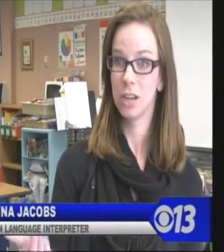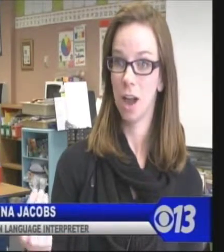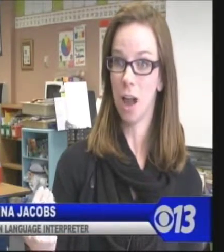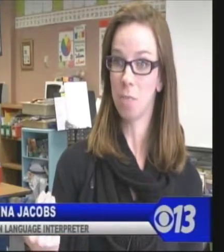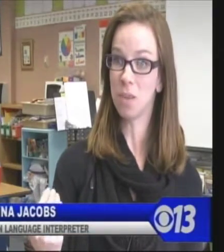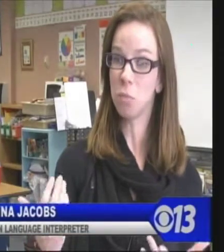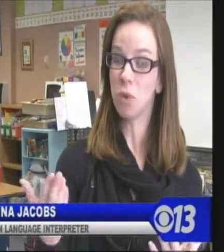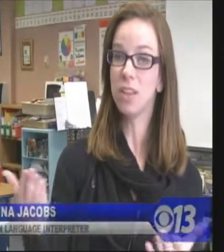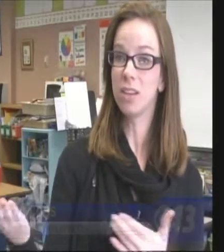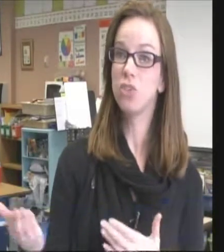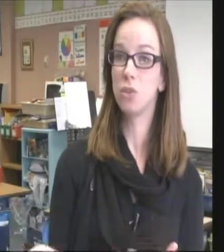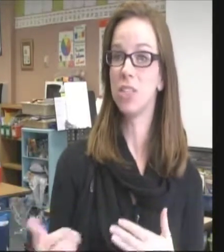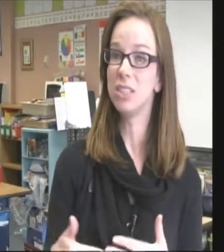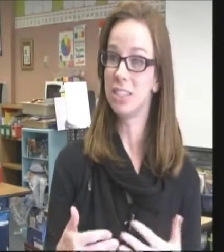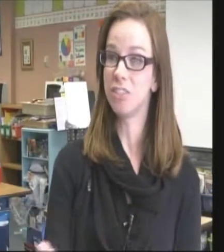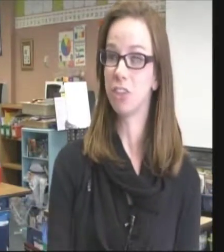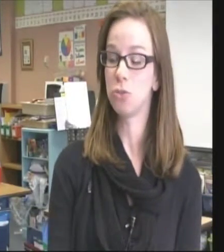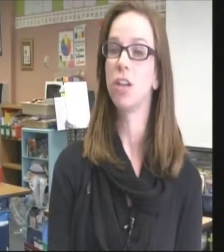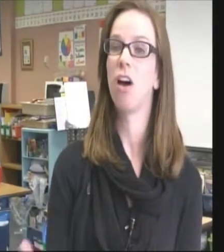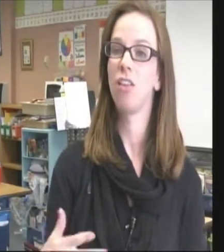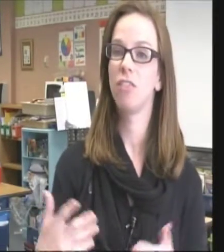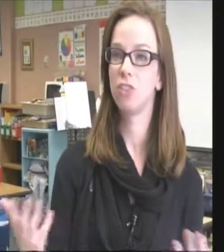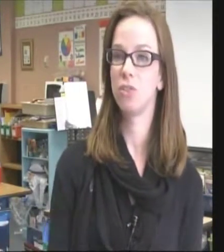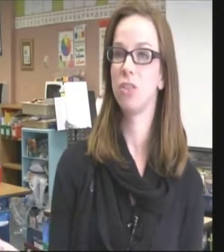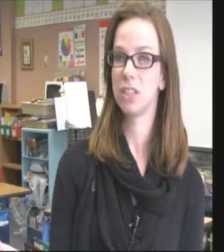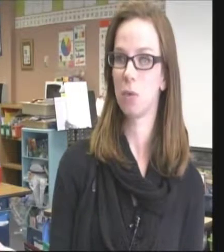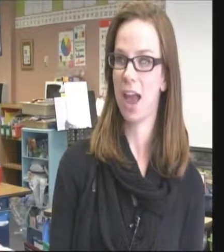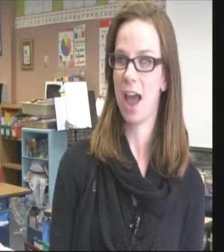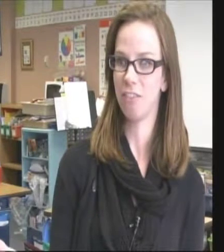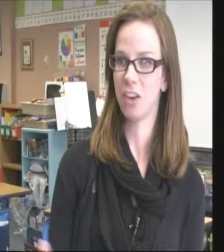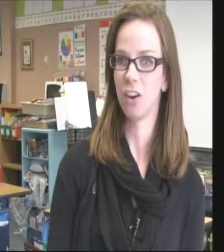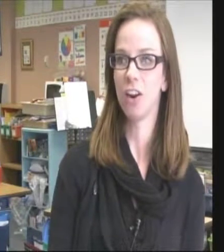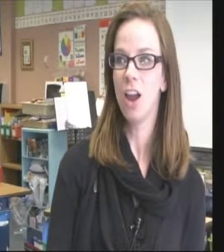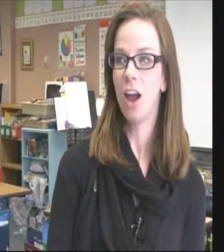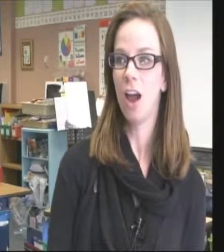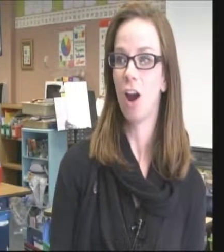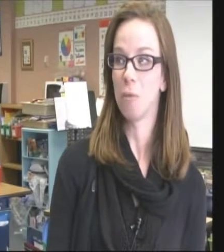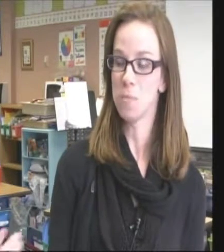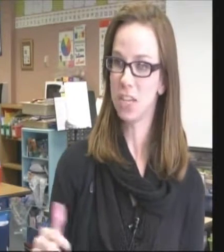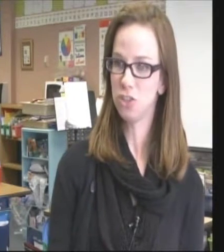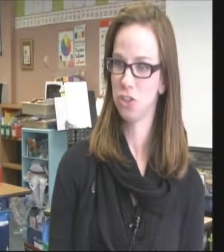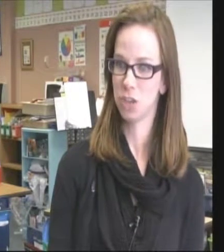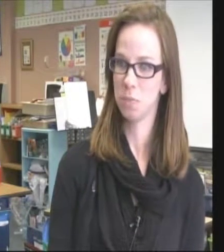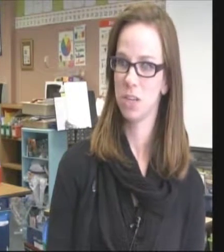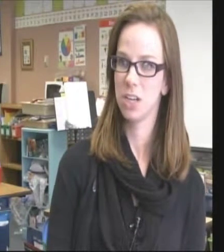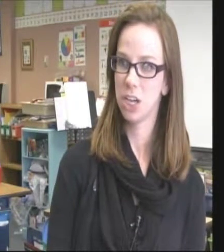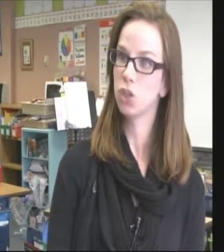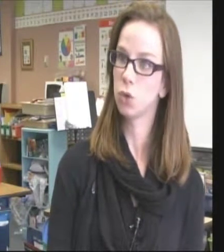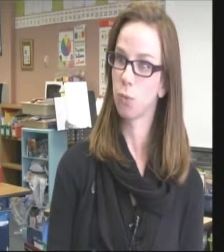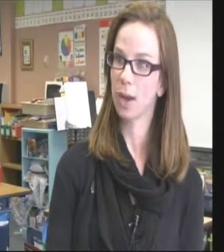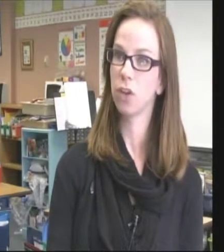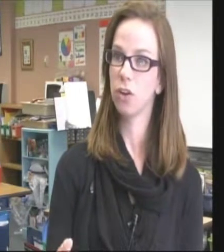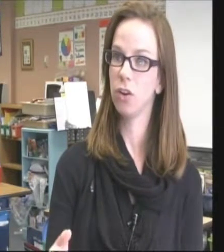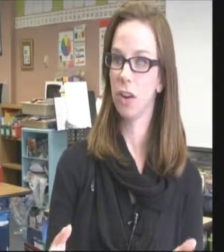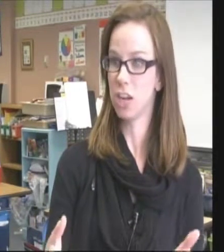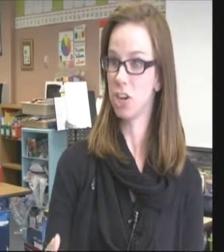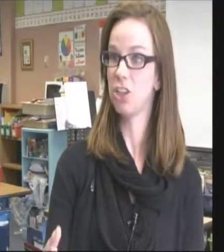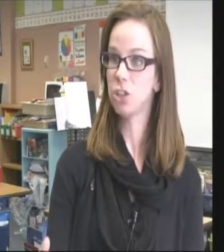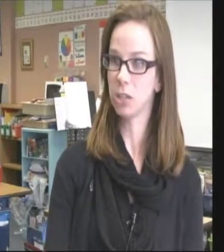with these students individually. All of the students that we have here are mainstreamed into a regular education